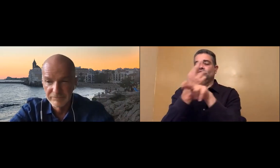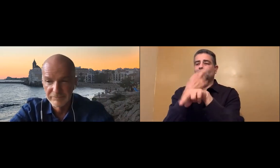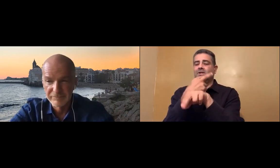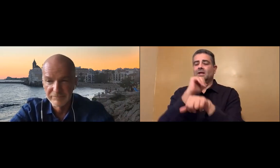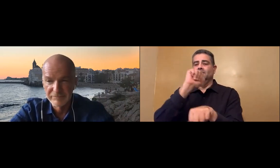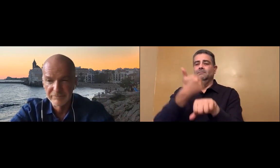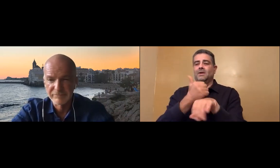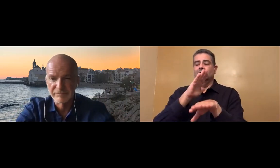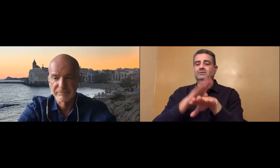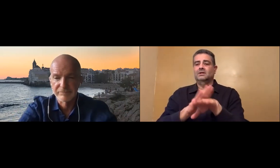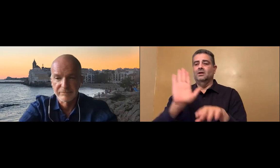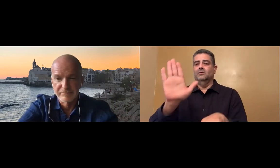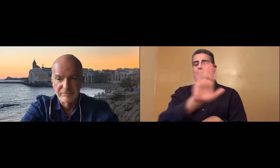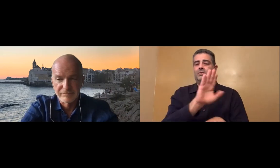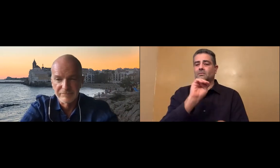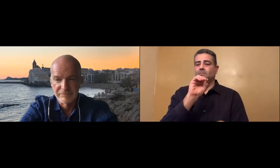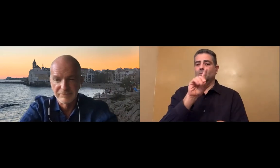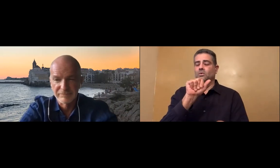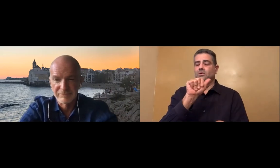decentralized.